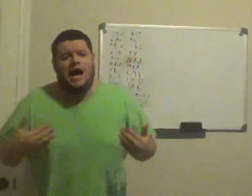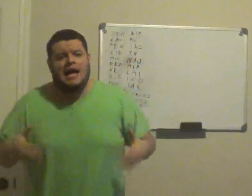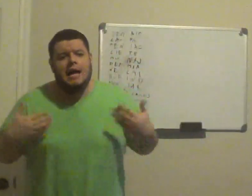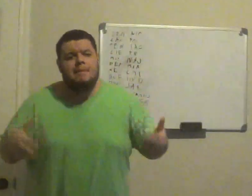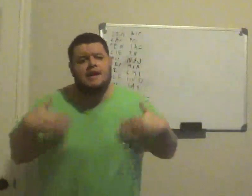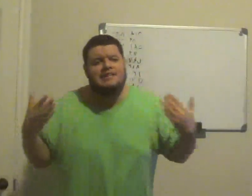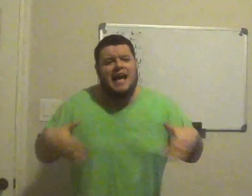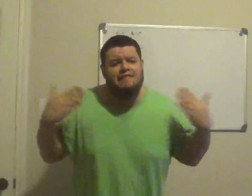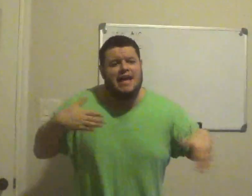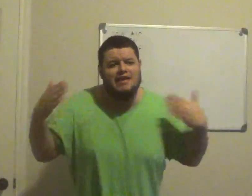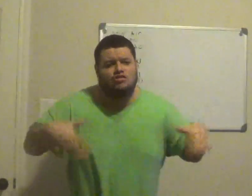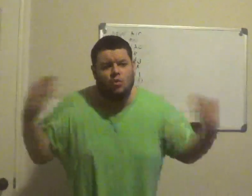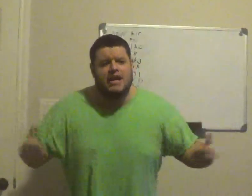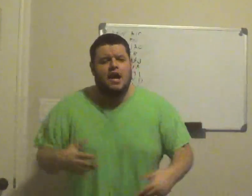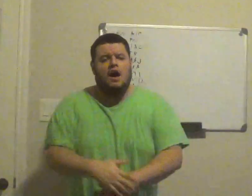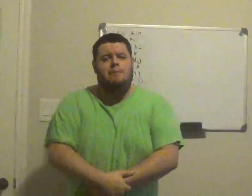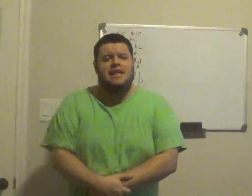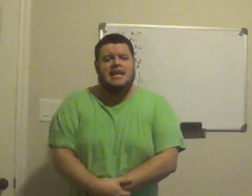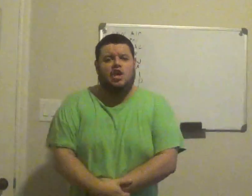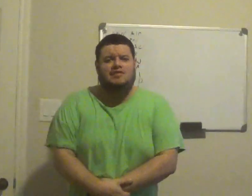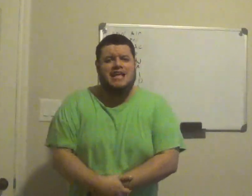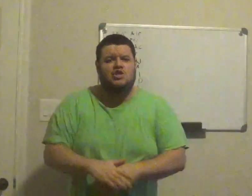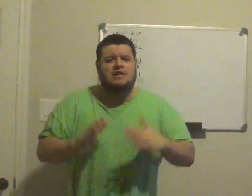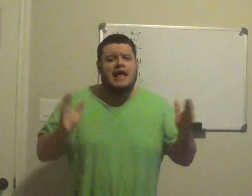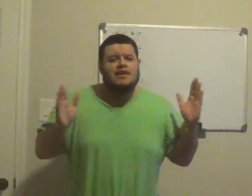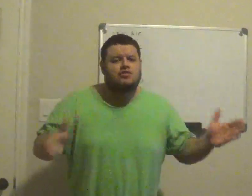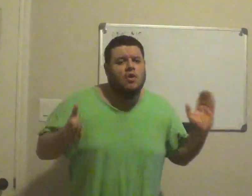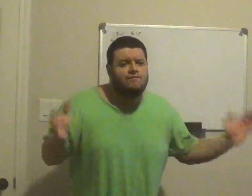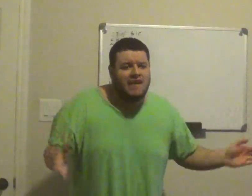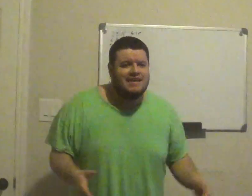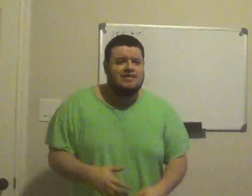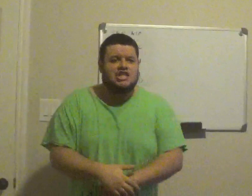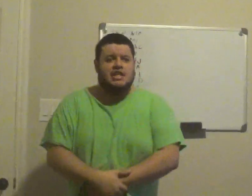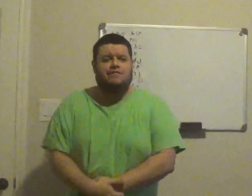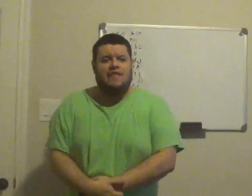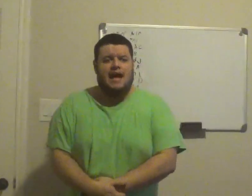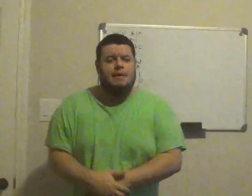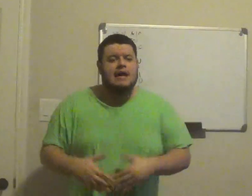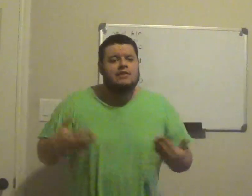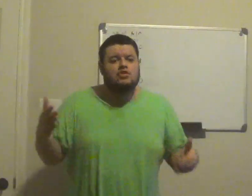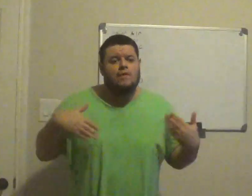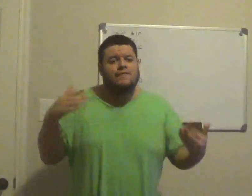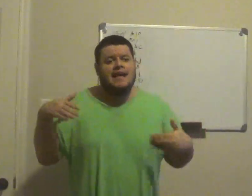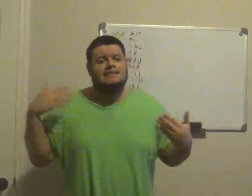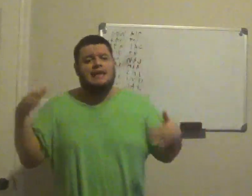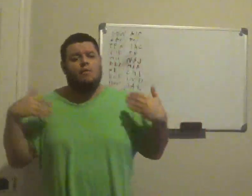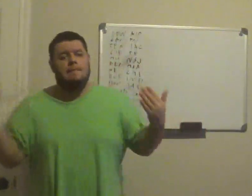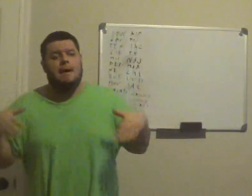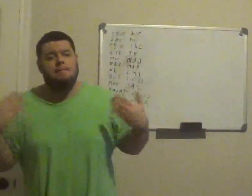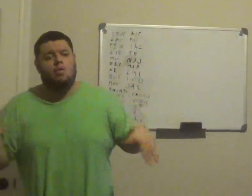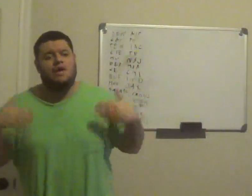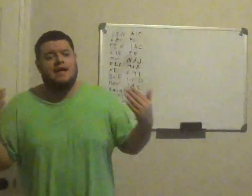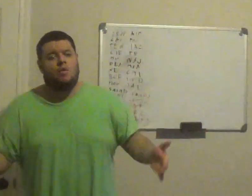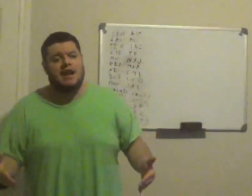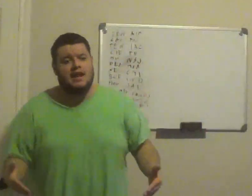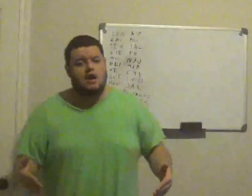why, because they have history of being in Los Angeles, there's still fans that cheer for them, there's still fans that remember where they were here,